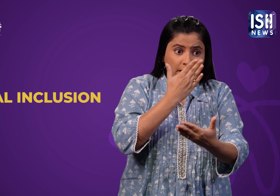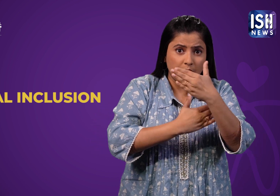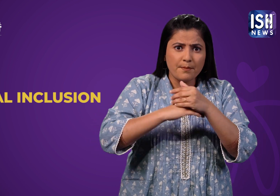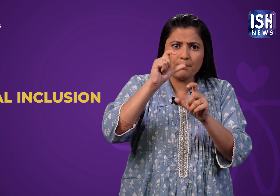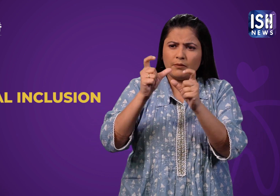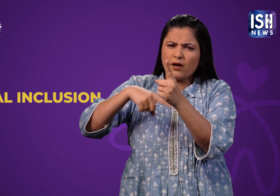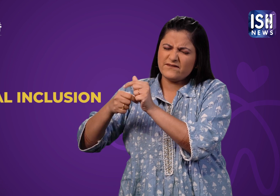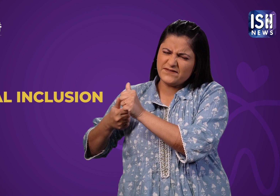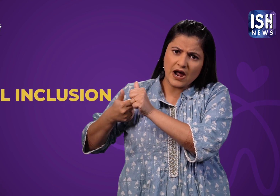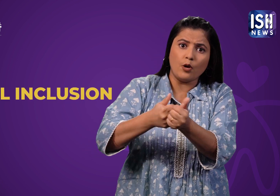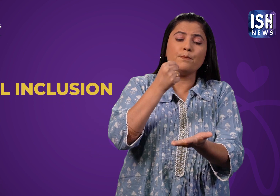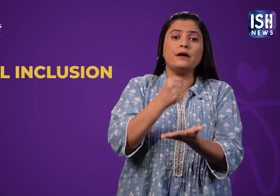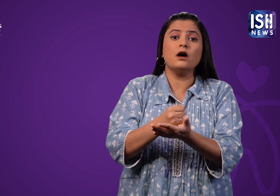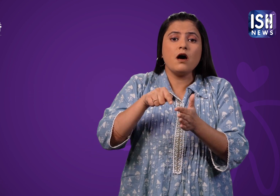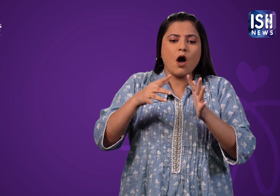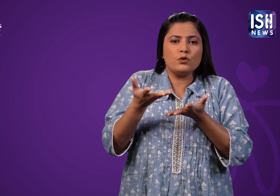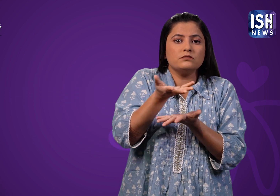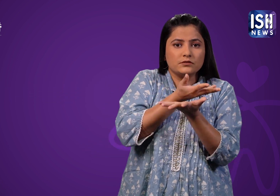Inclusion.